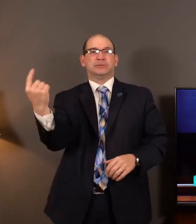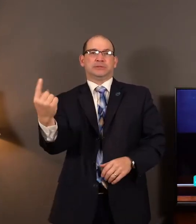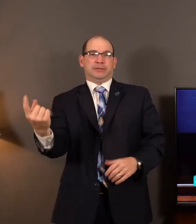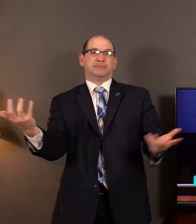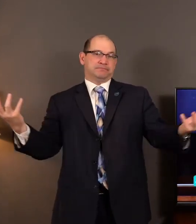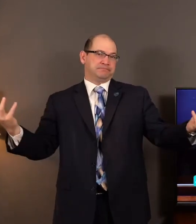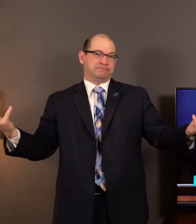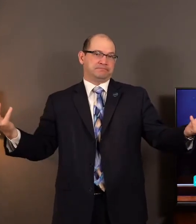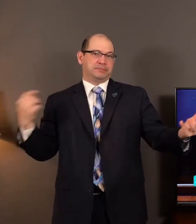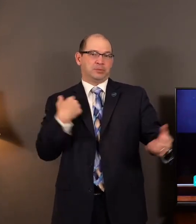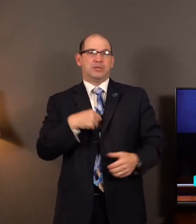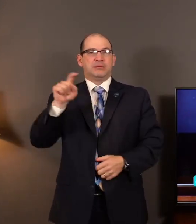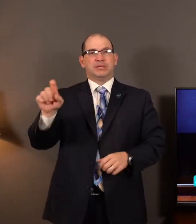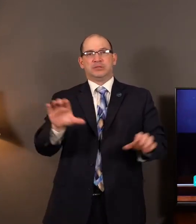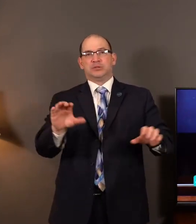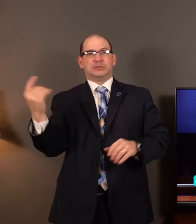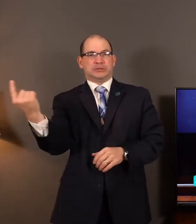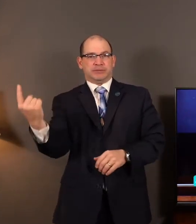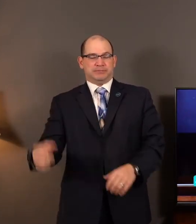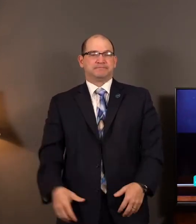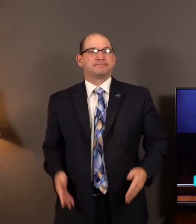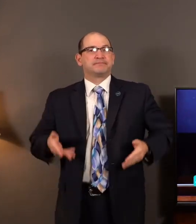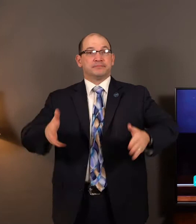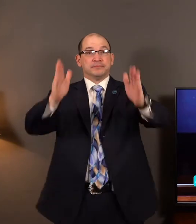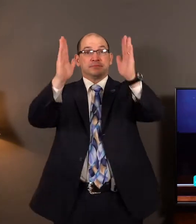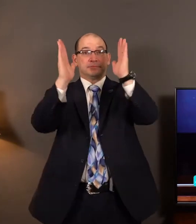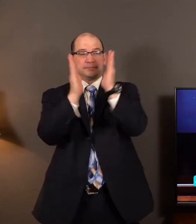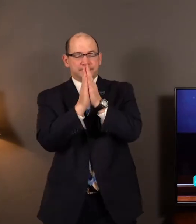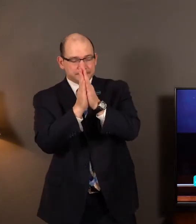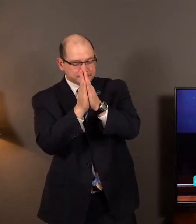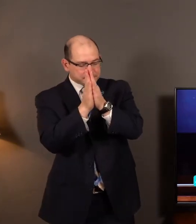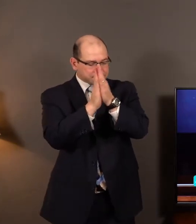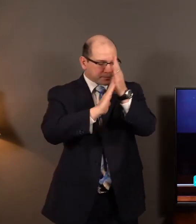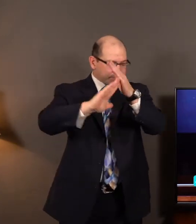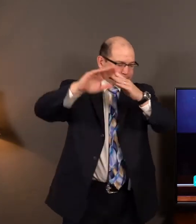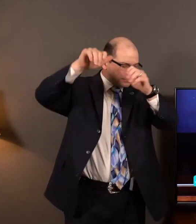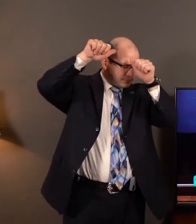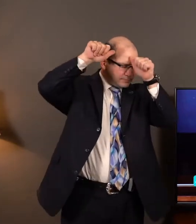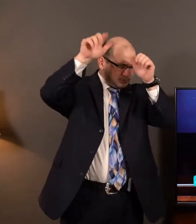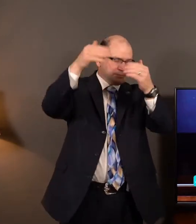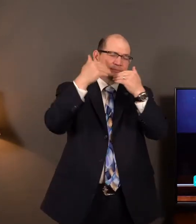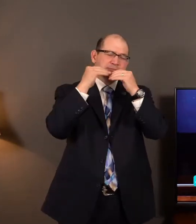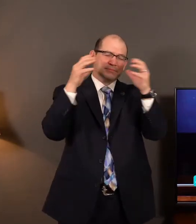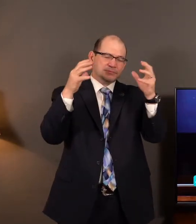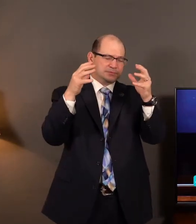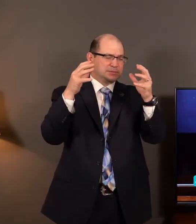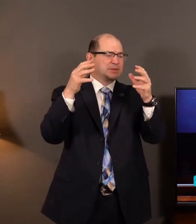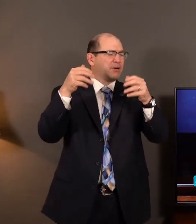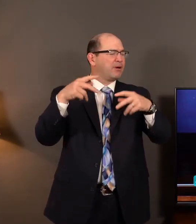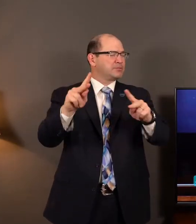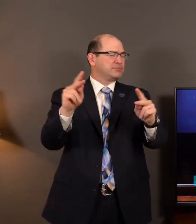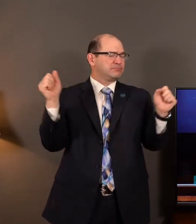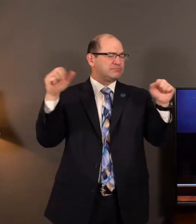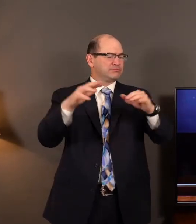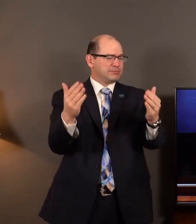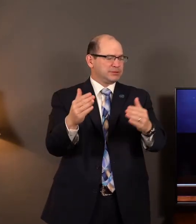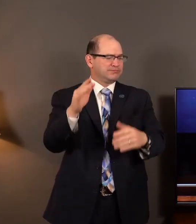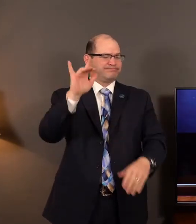We have to do something. And let us pray. Dearly Father, we love you. We thank you, Lord, for the opportunity to gather via